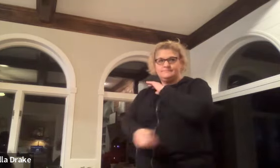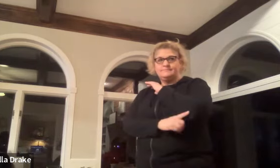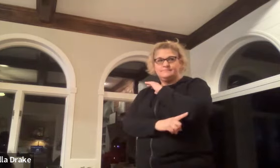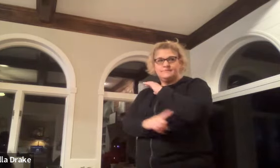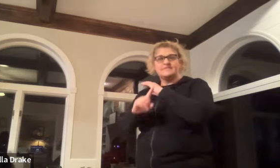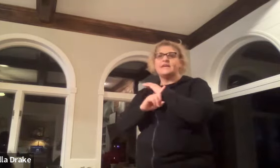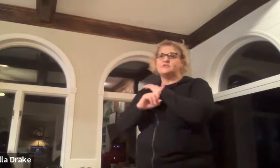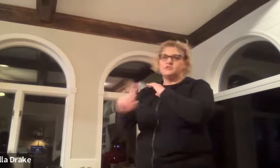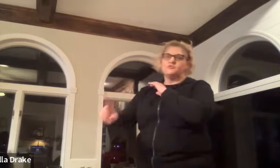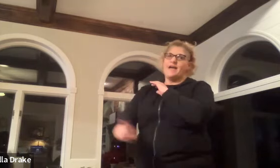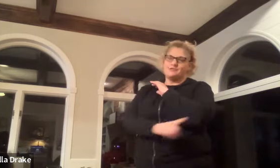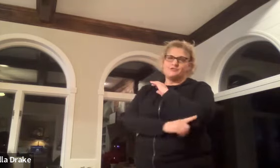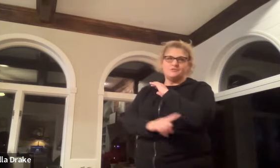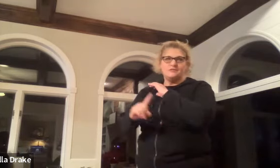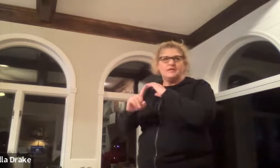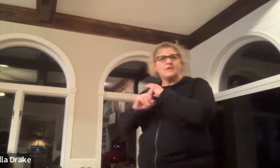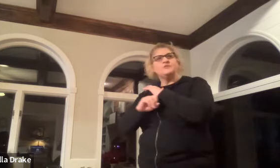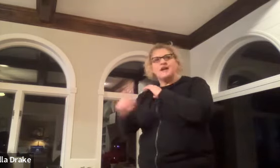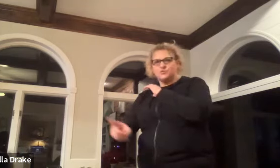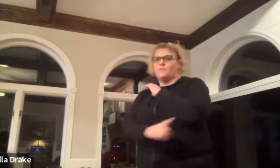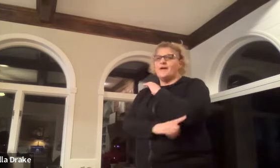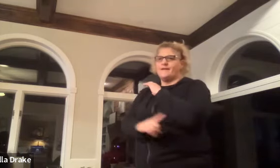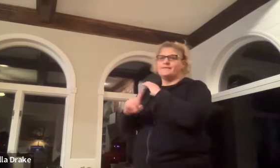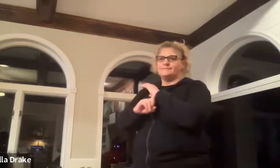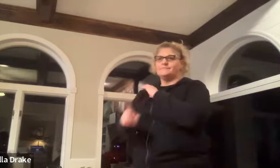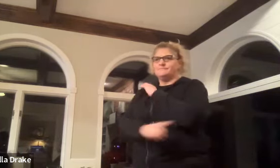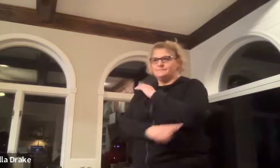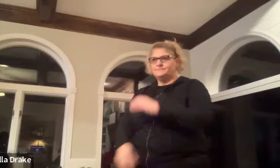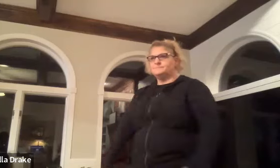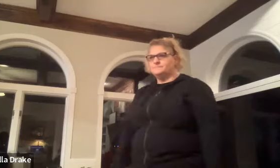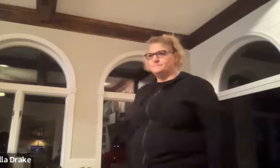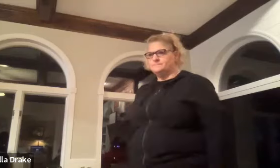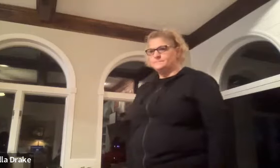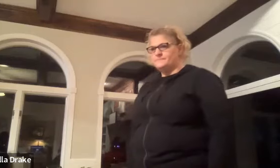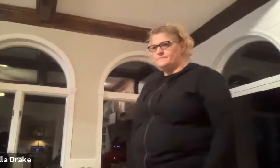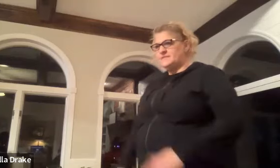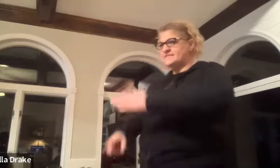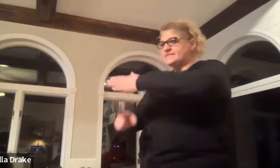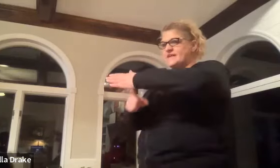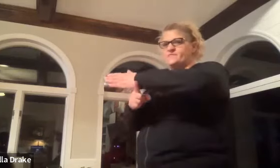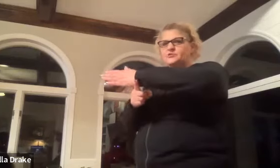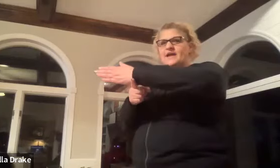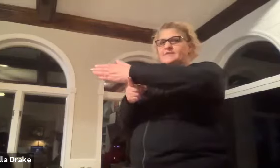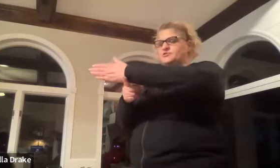this is actually trash it can be trash this is the sign for trash